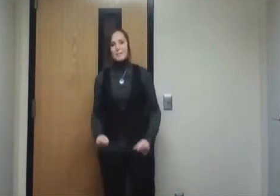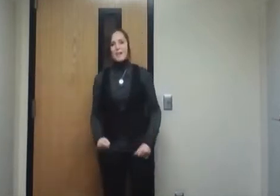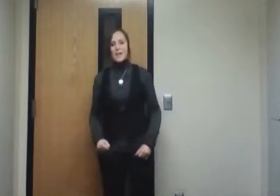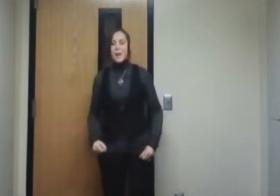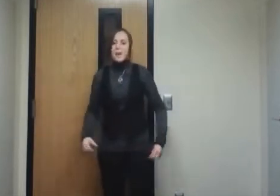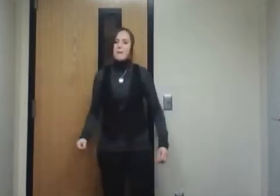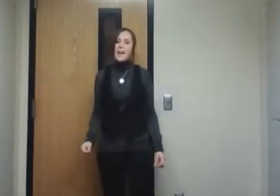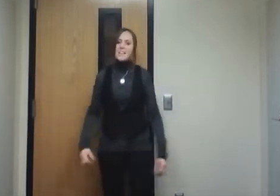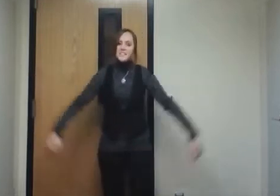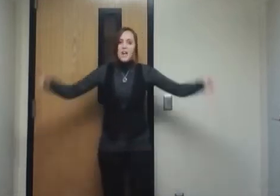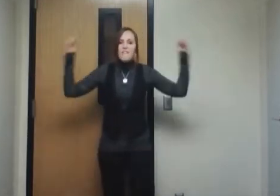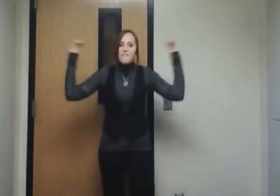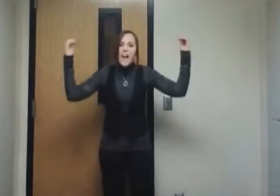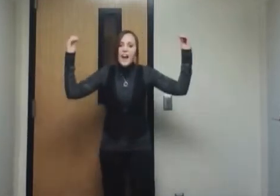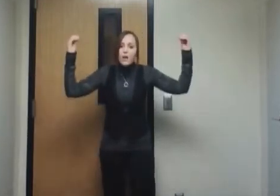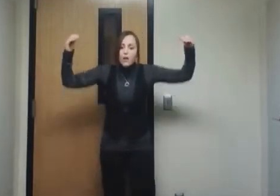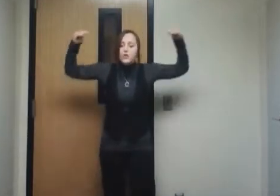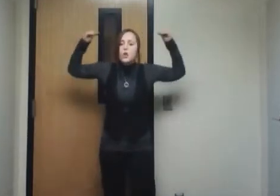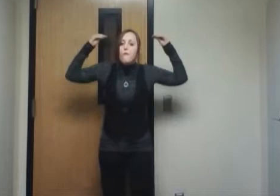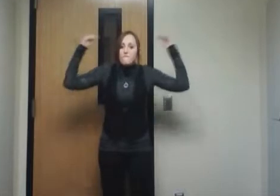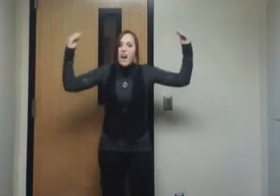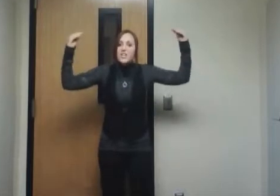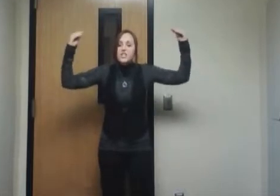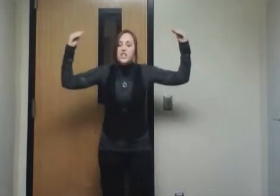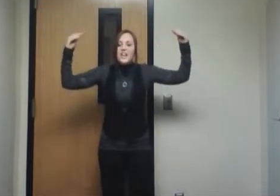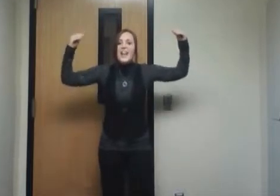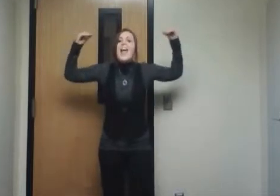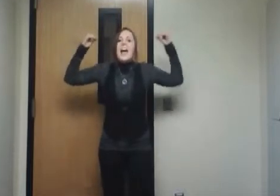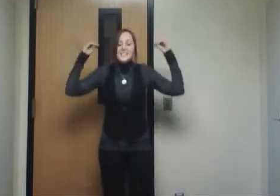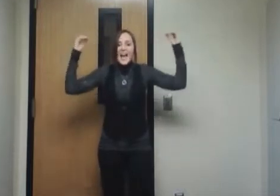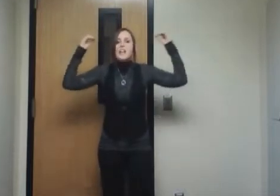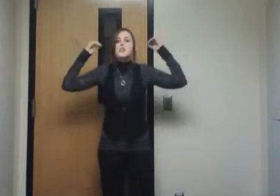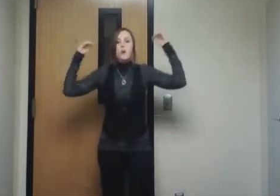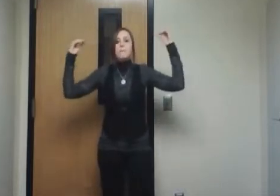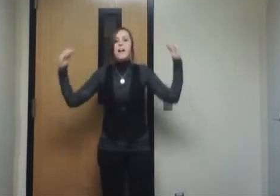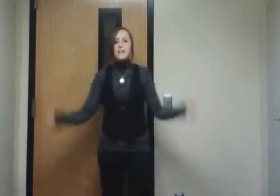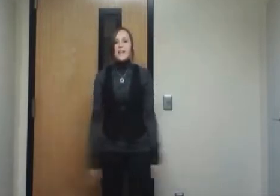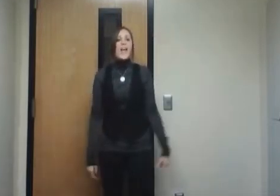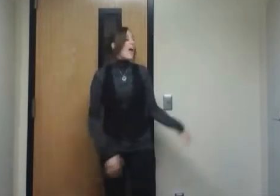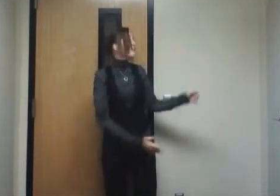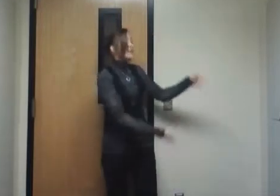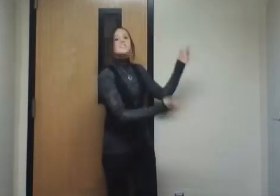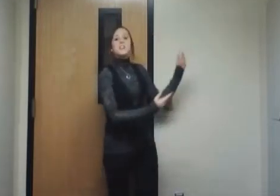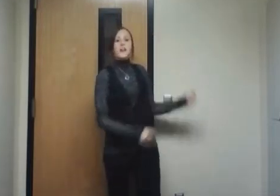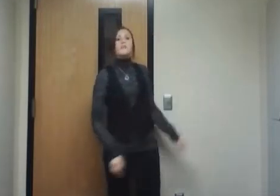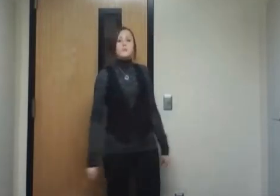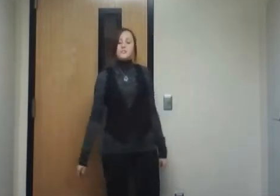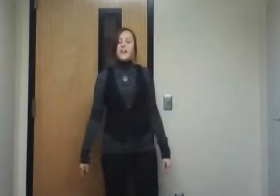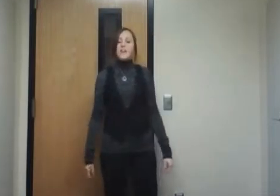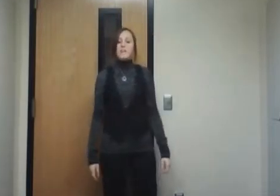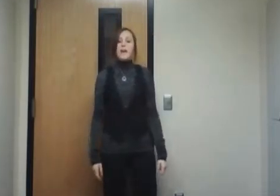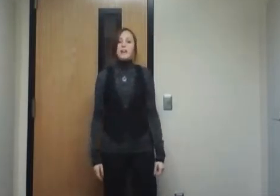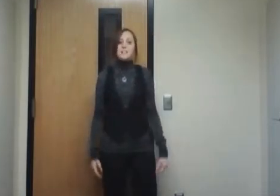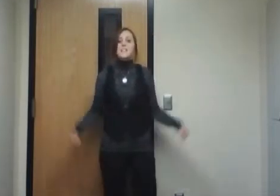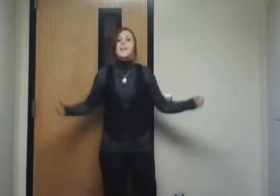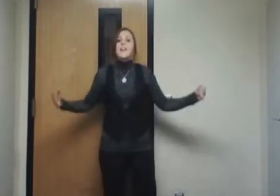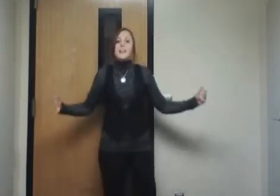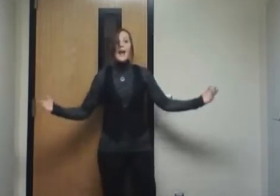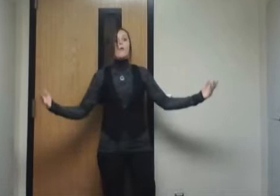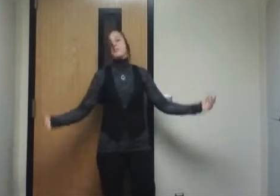money, pennies fail to function as actual money, and you're still left with your stack of pennies. Now what